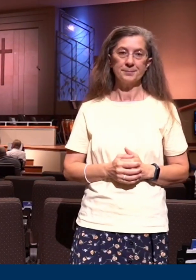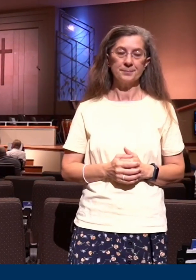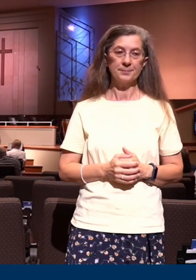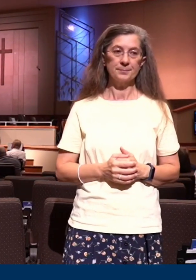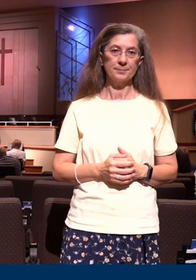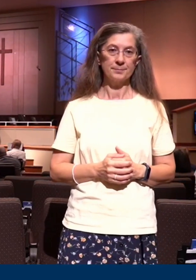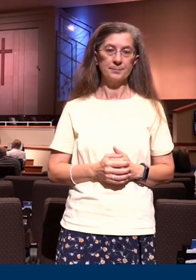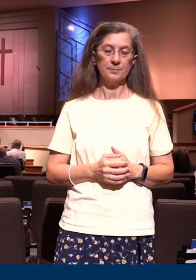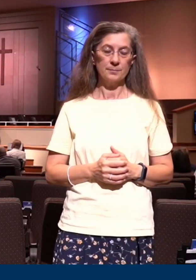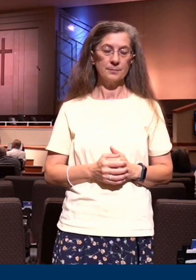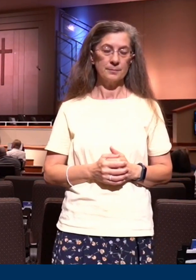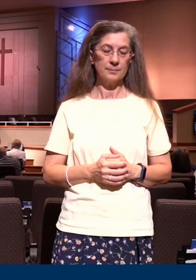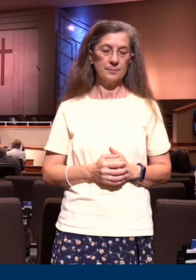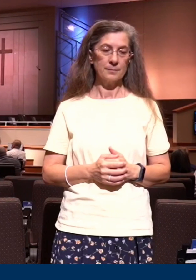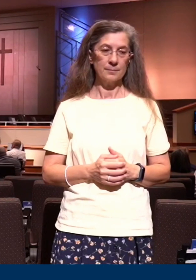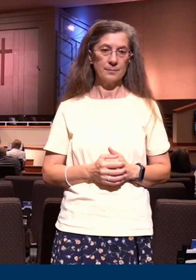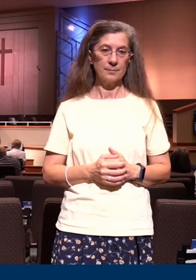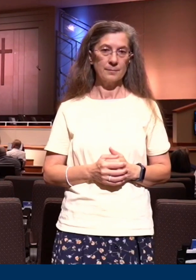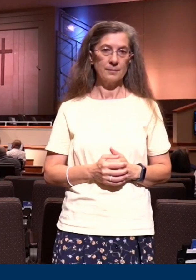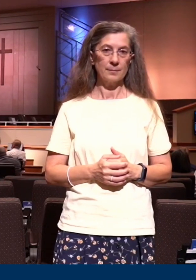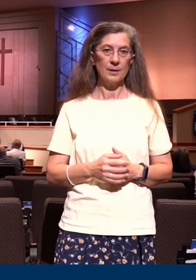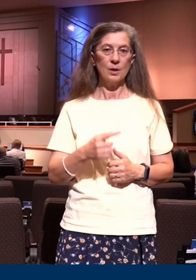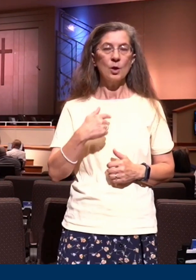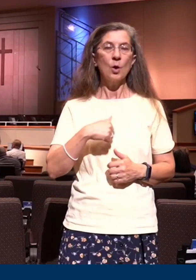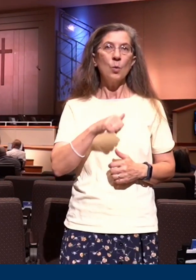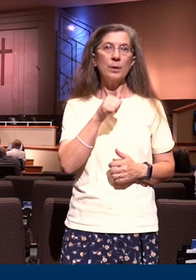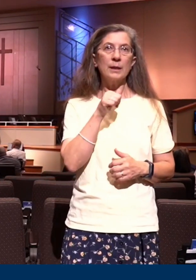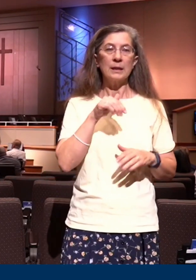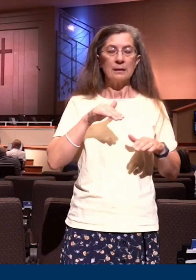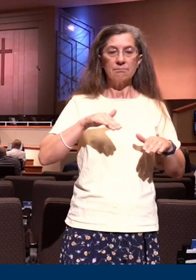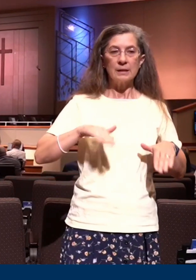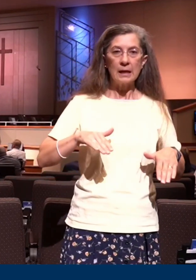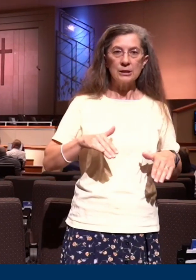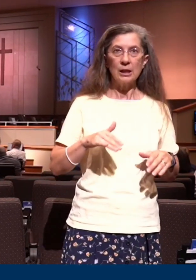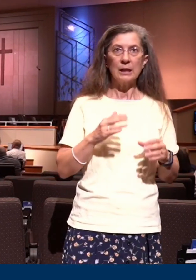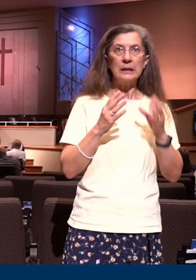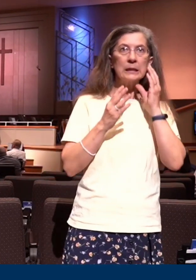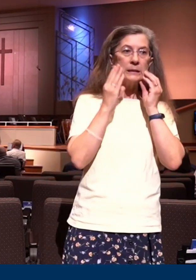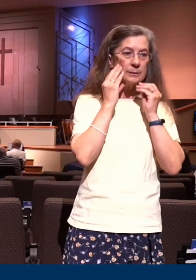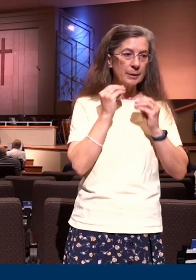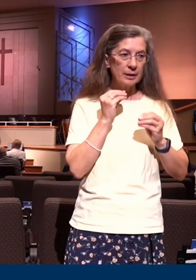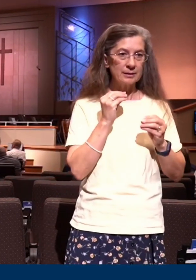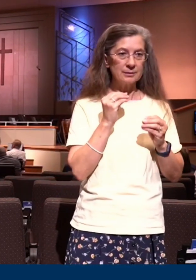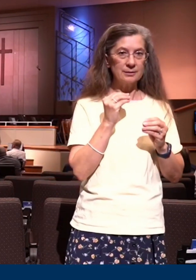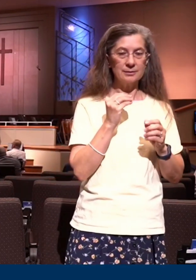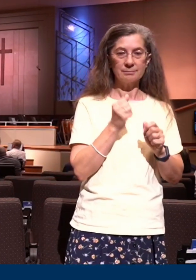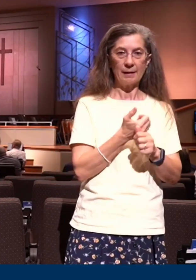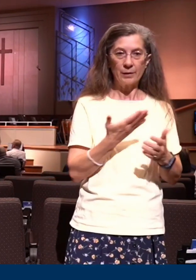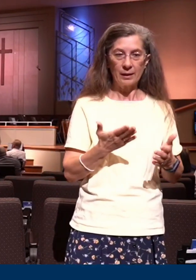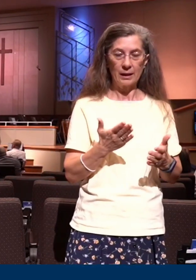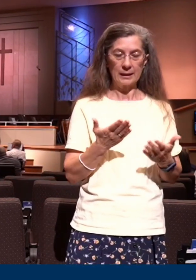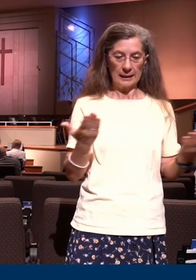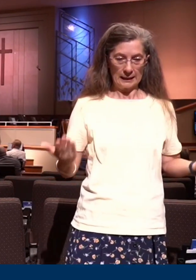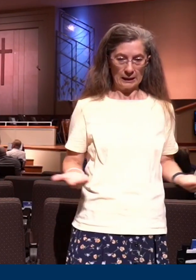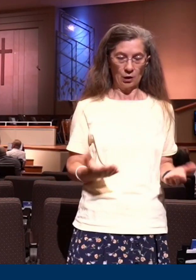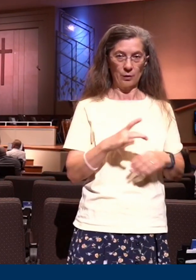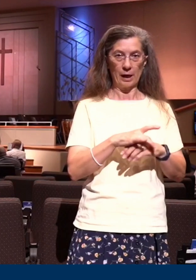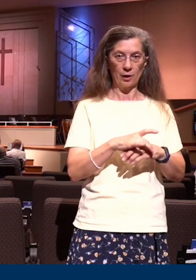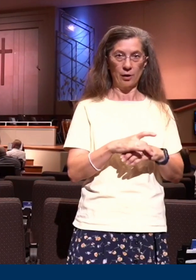fully yet what we will experience. How many of are thankful that even though the old man is crucified, how many of you understand,